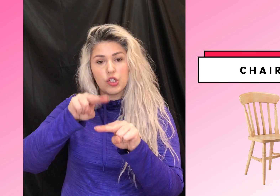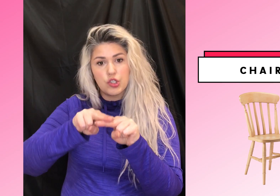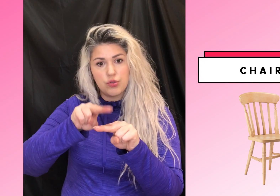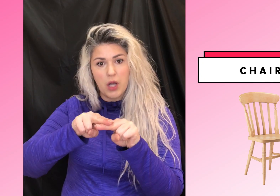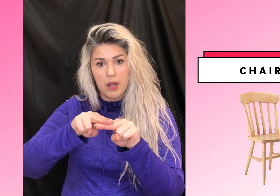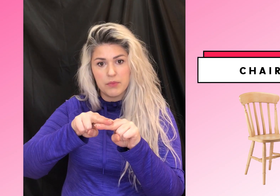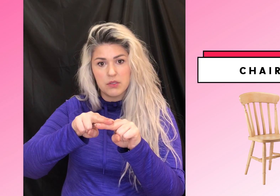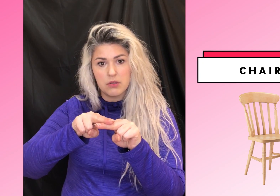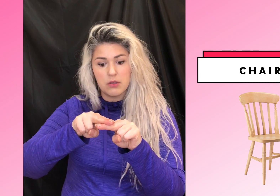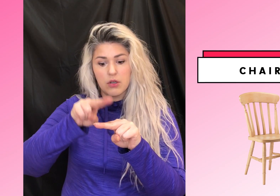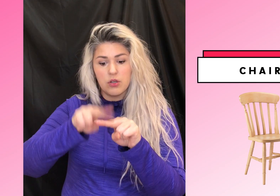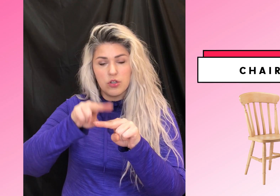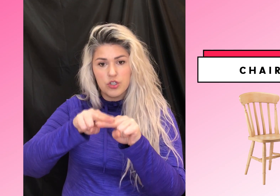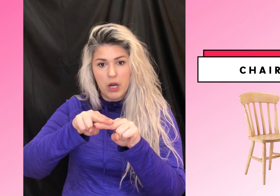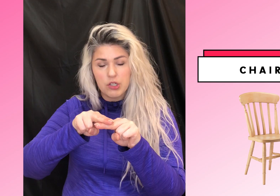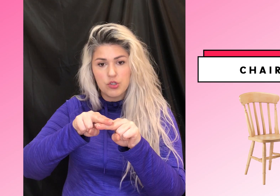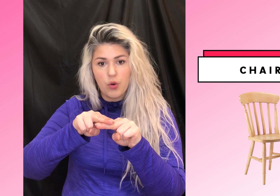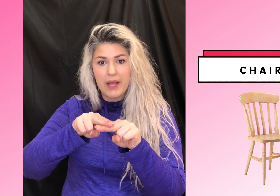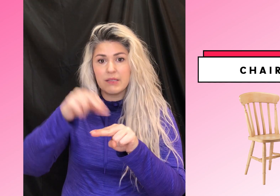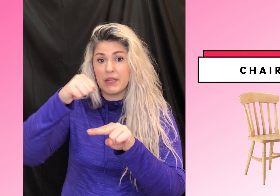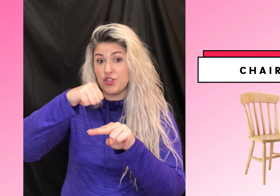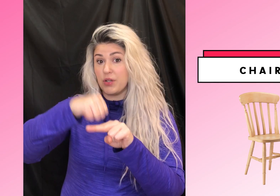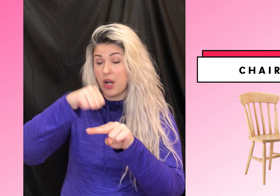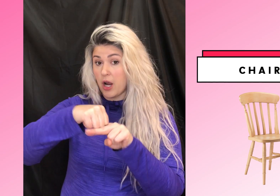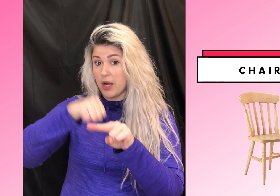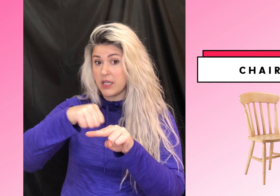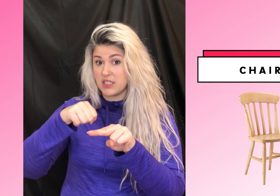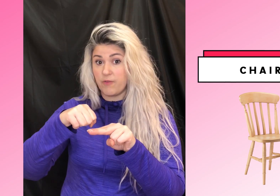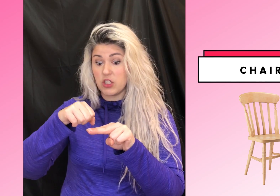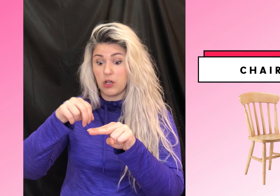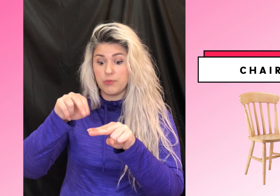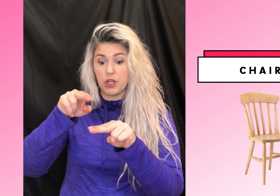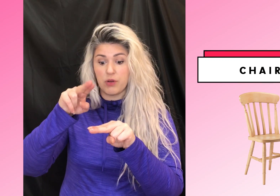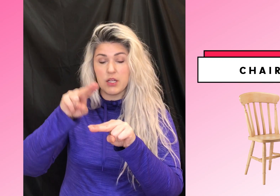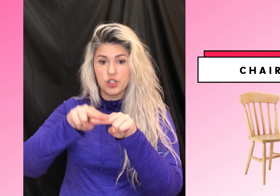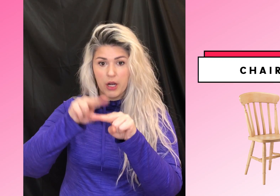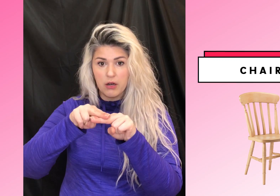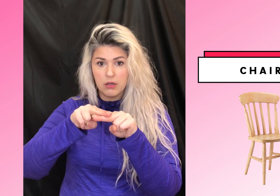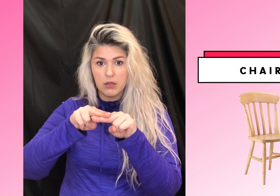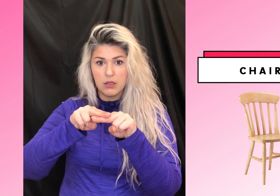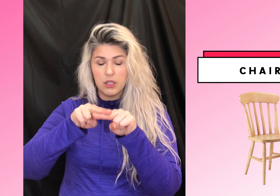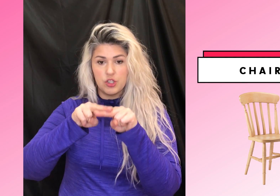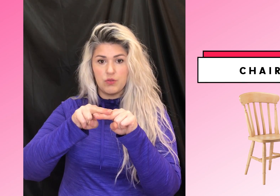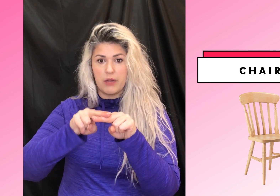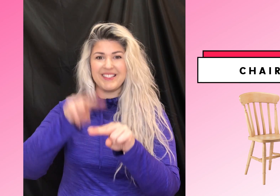two times. Chair is twice because you can knock on it cause it's a physical object, right? Chair is two times.